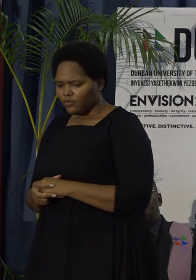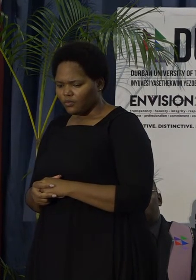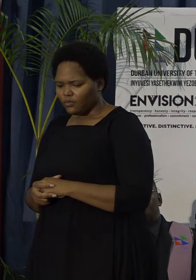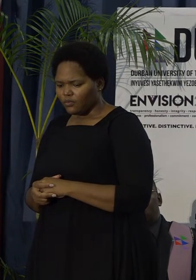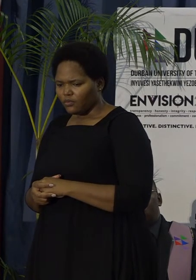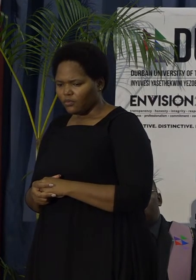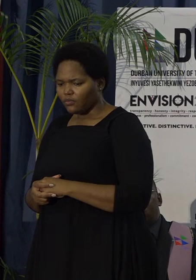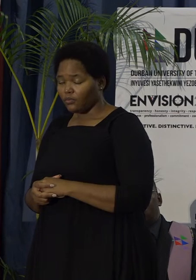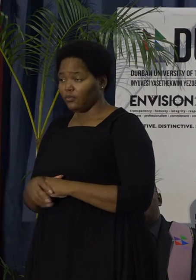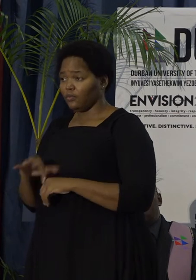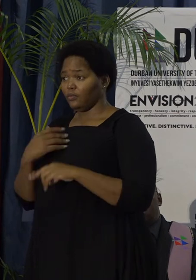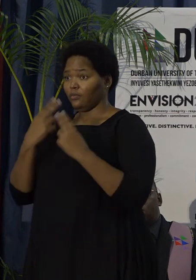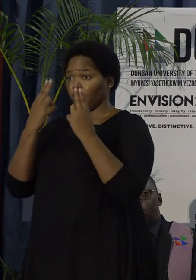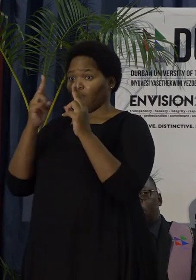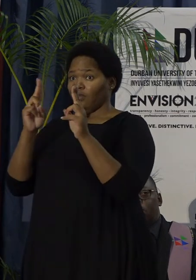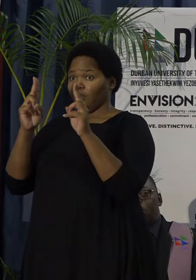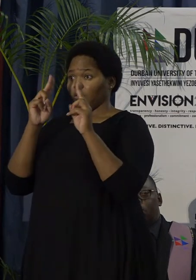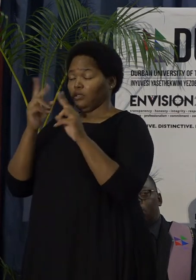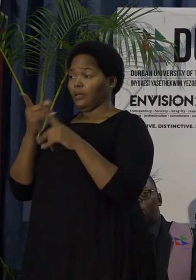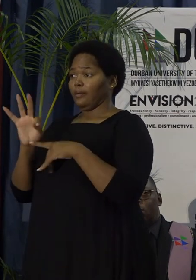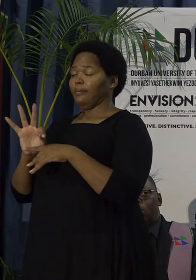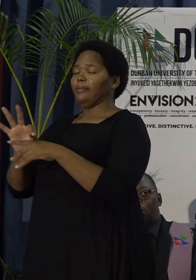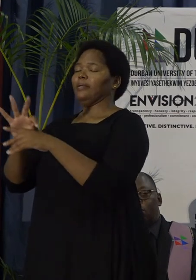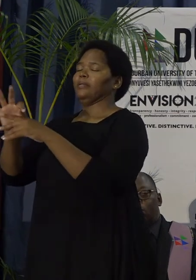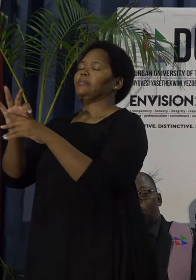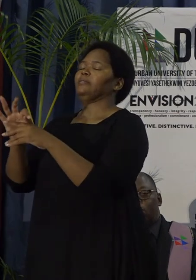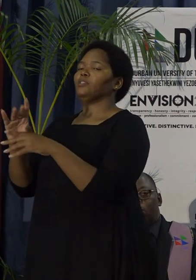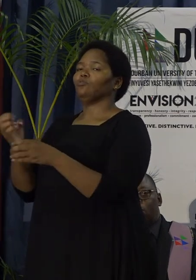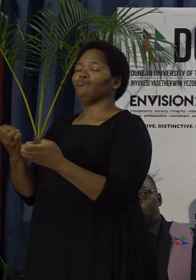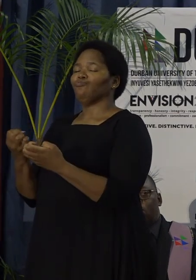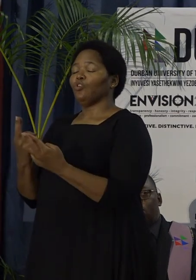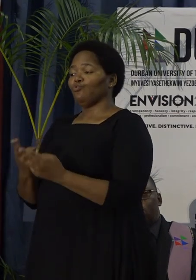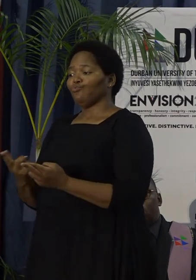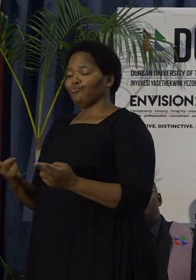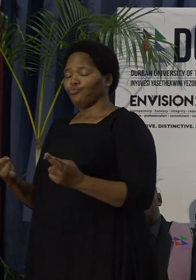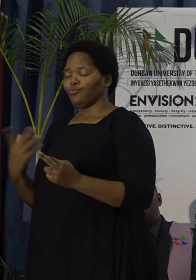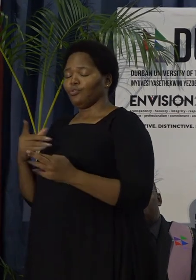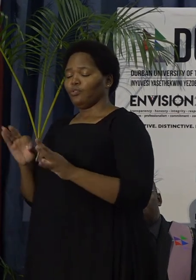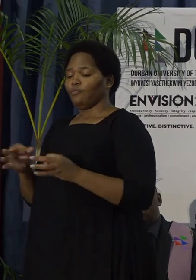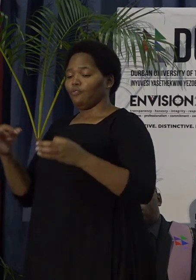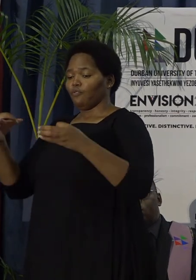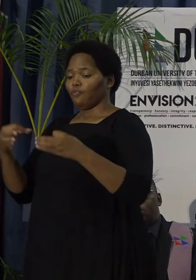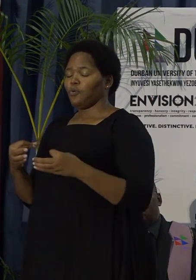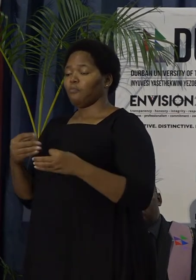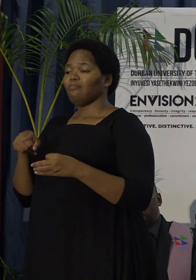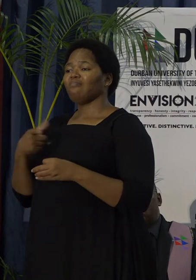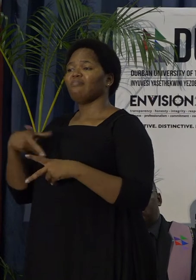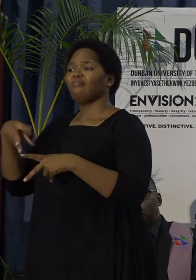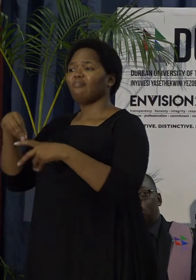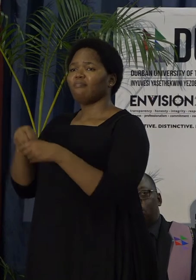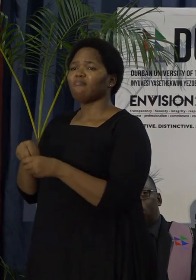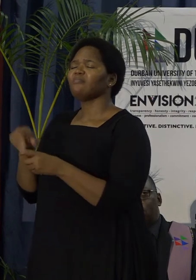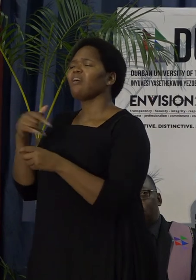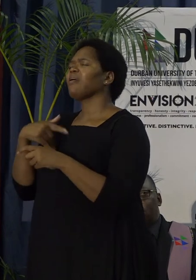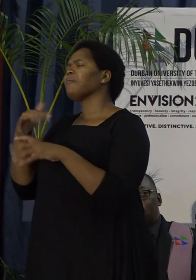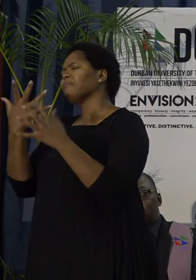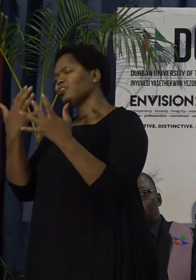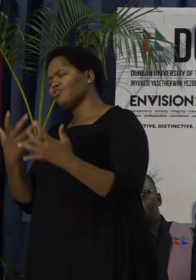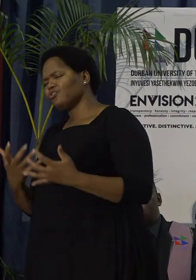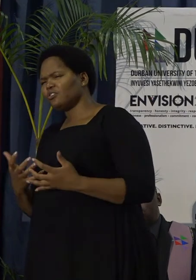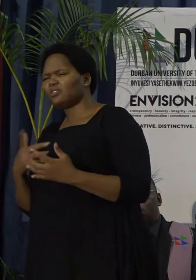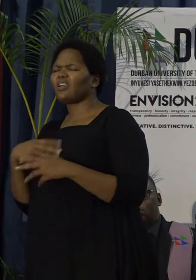The University Planning and Resources Forum is a broad-based management forum at which the nexus of planning, budgeting,